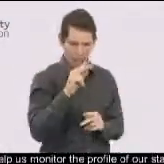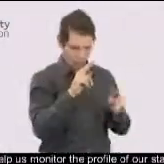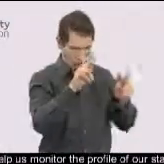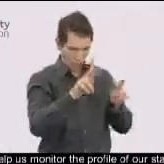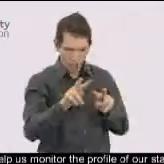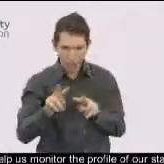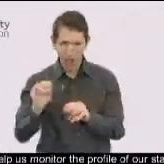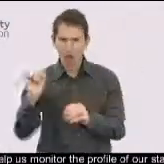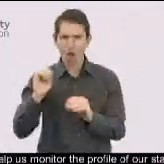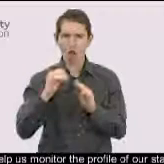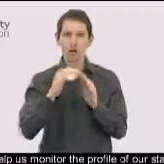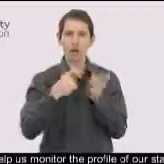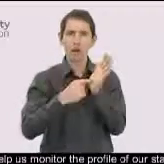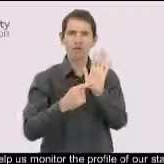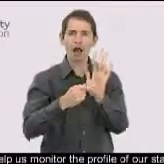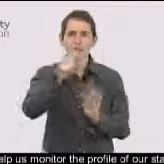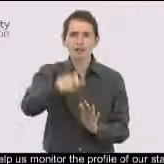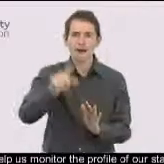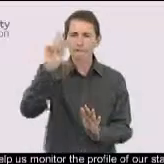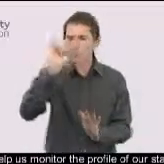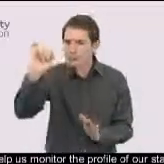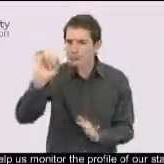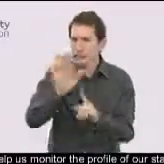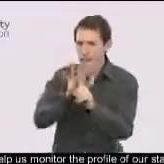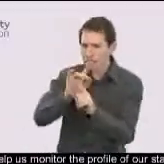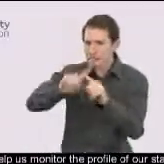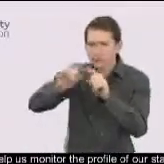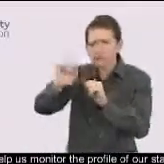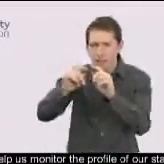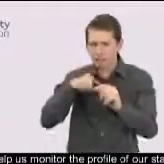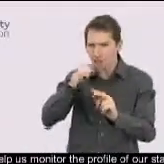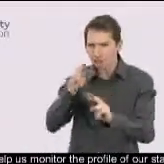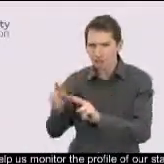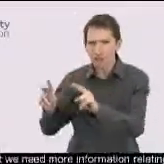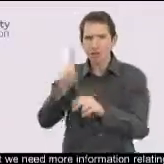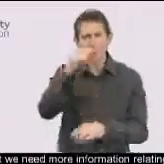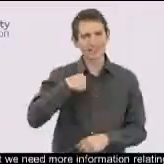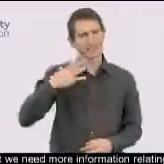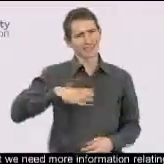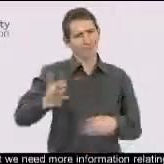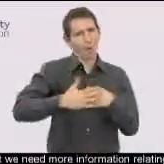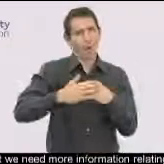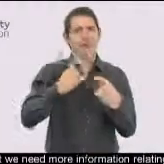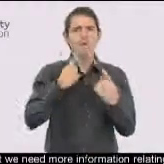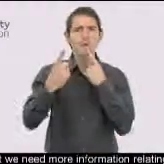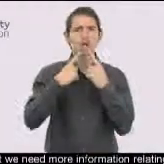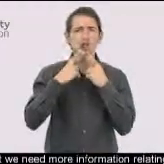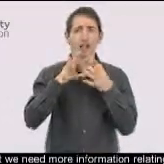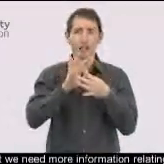But we need more information relating to whether employees are heterosexual, lesbian,